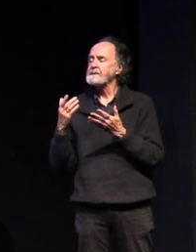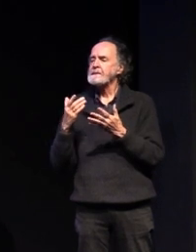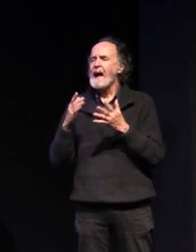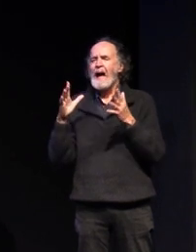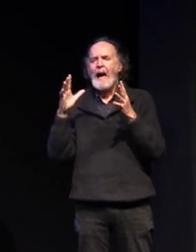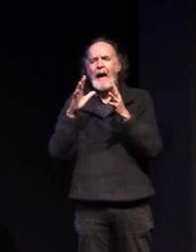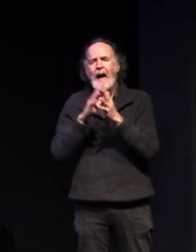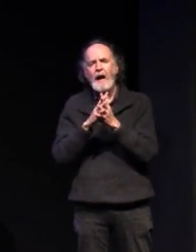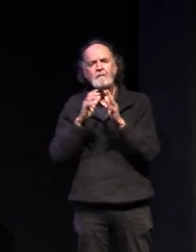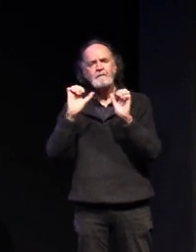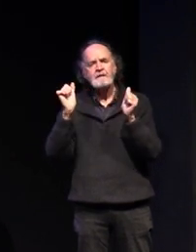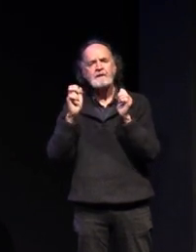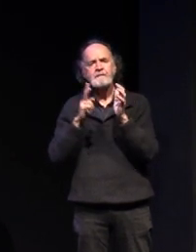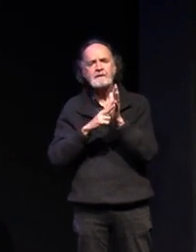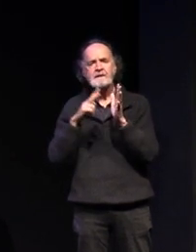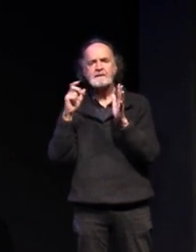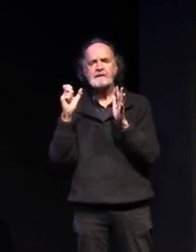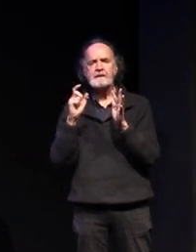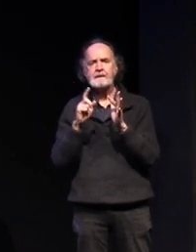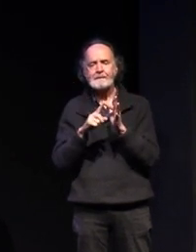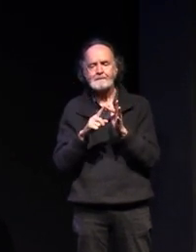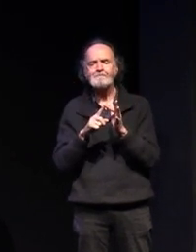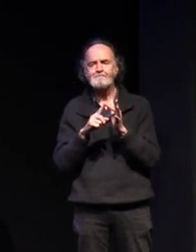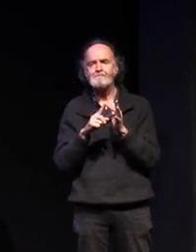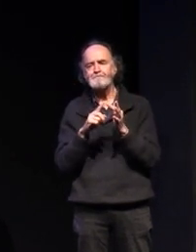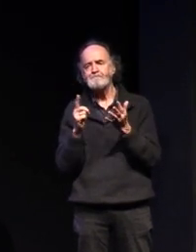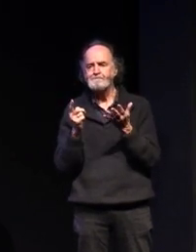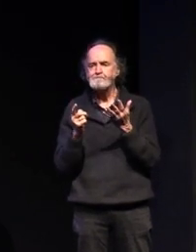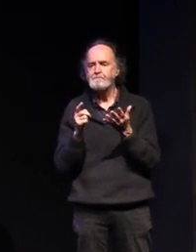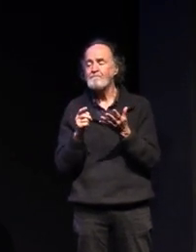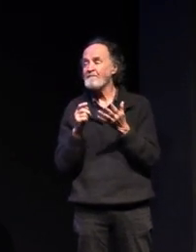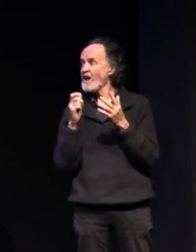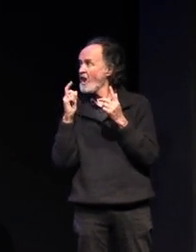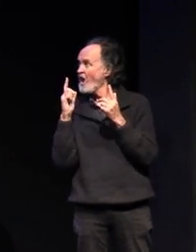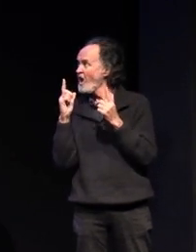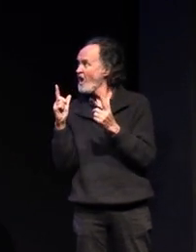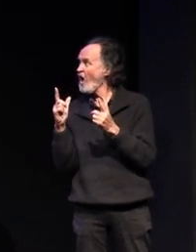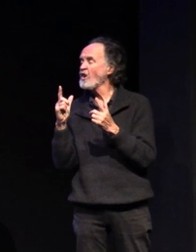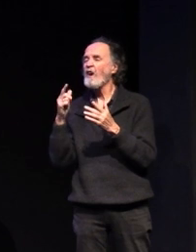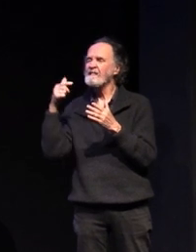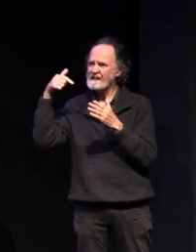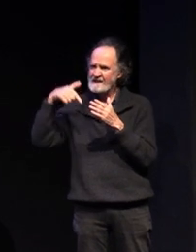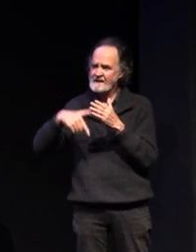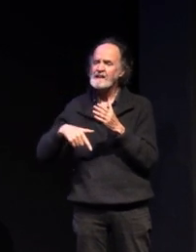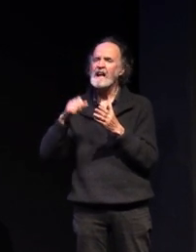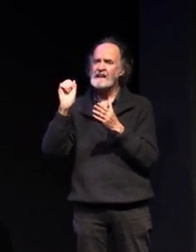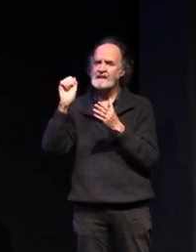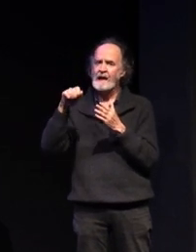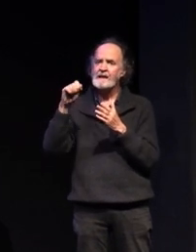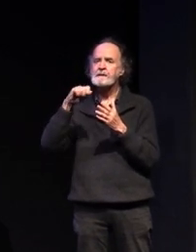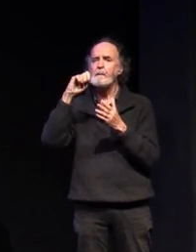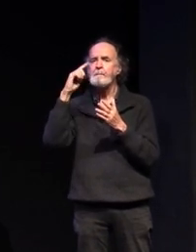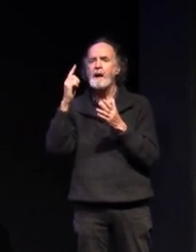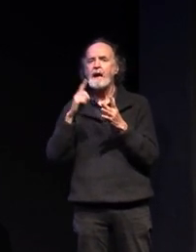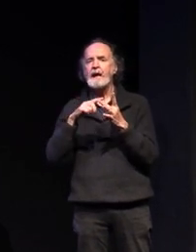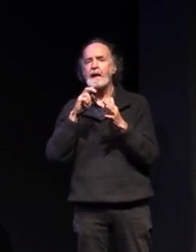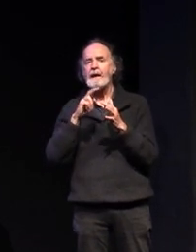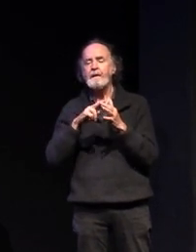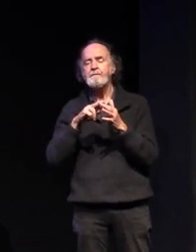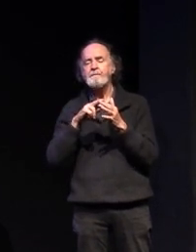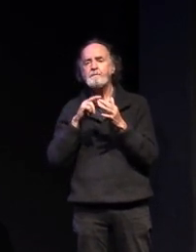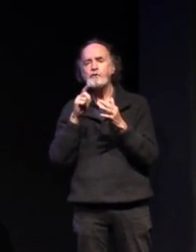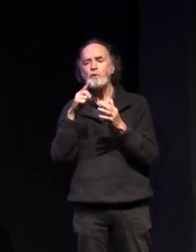satisfactorily complete the vce so some of these are a lot of detail and things but if you've had um past